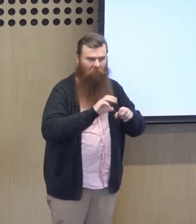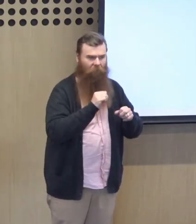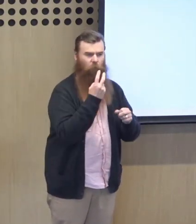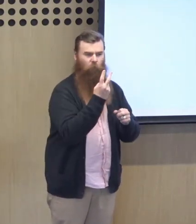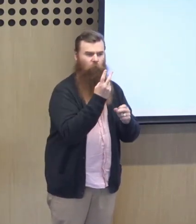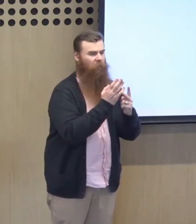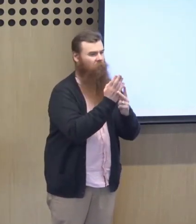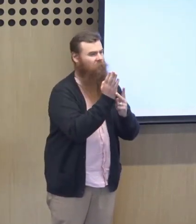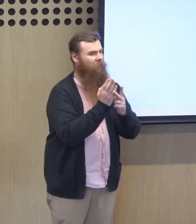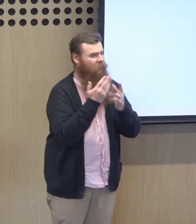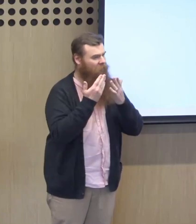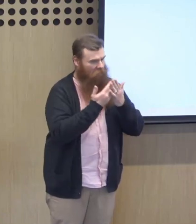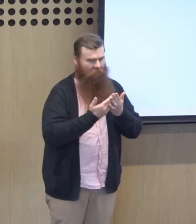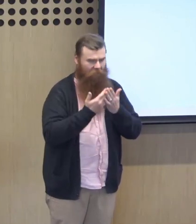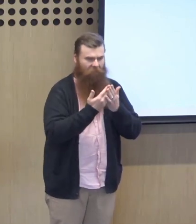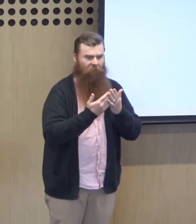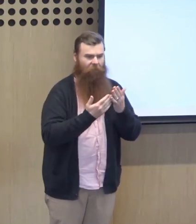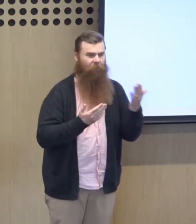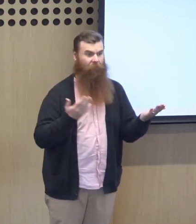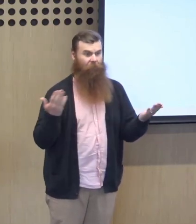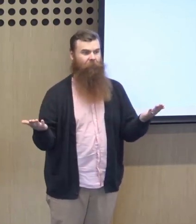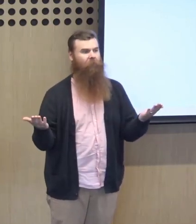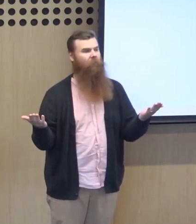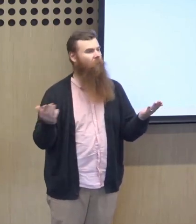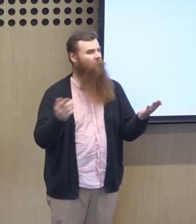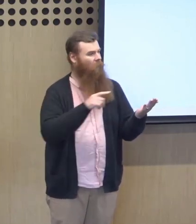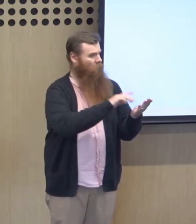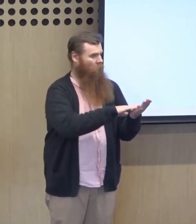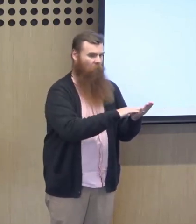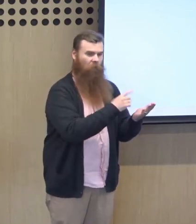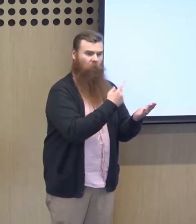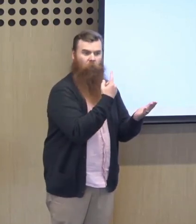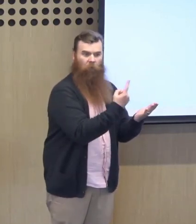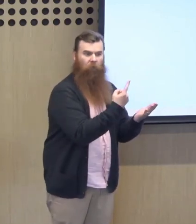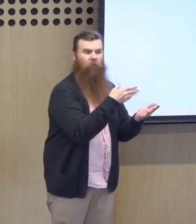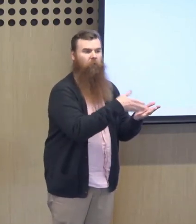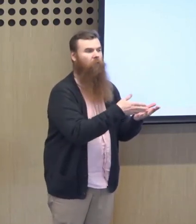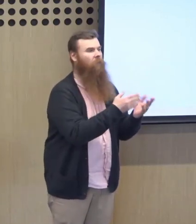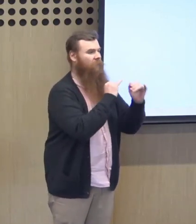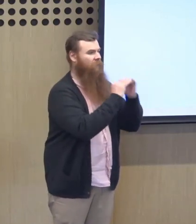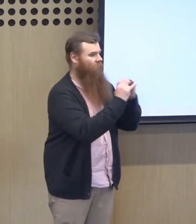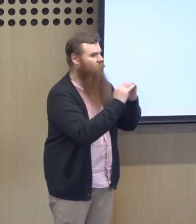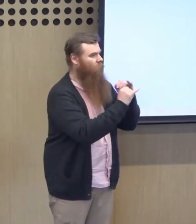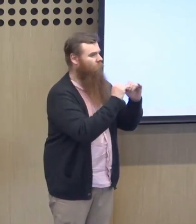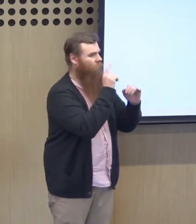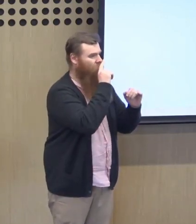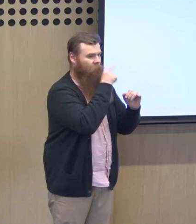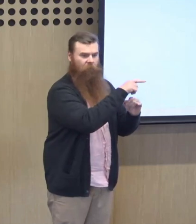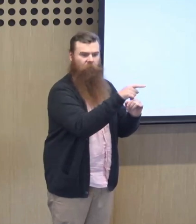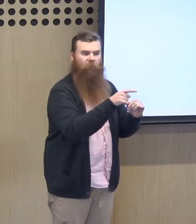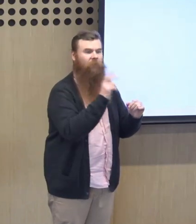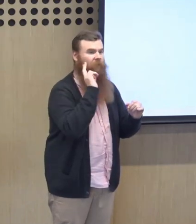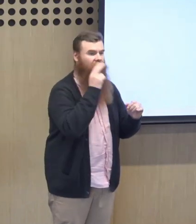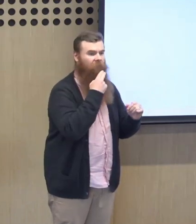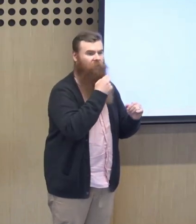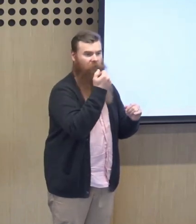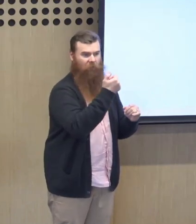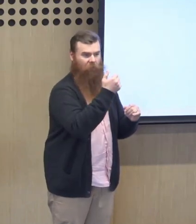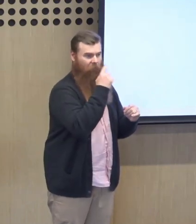share some of the findings. There's two cohorts, I suppose, that I've been doing my research with. I've interviewed a number of deaf and hard of